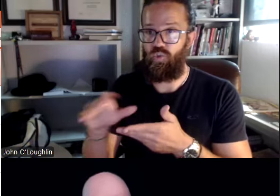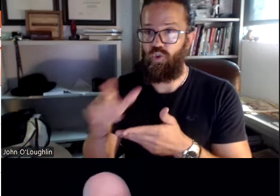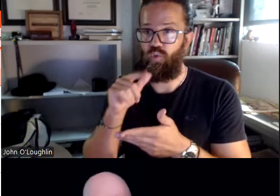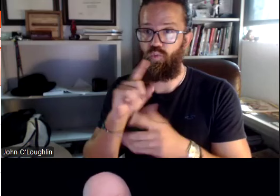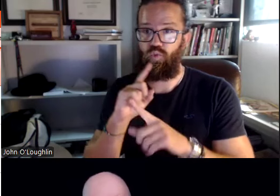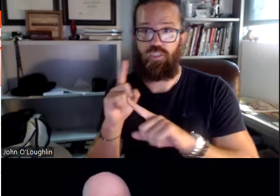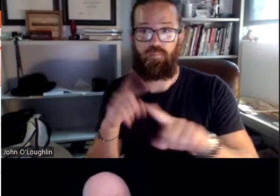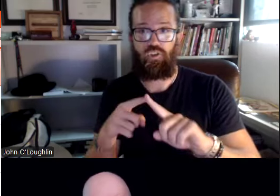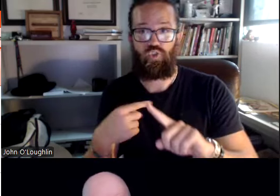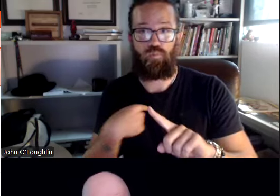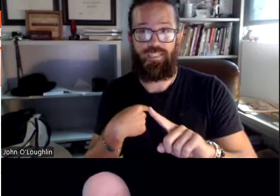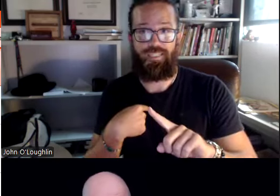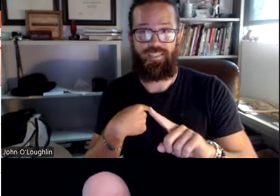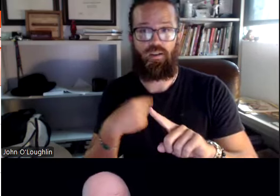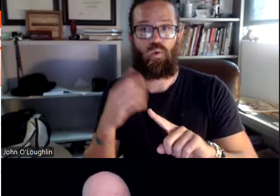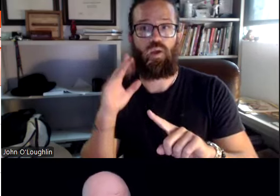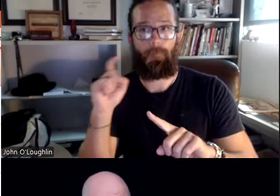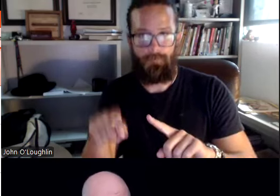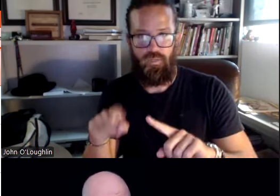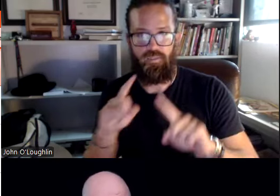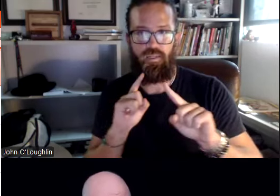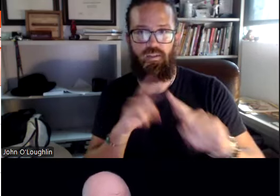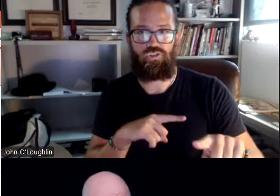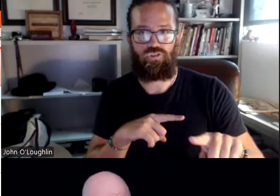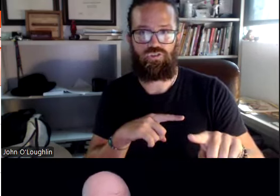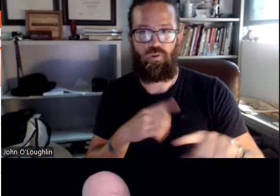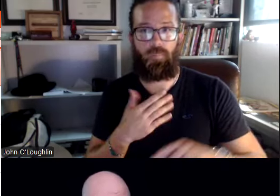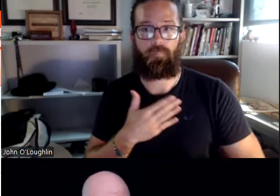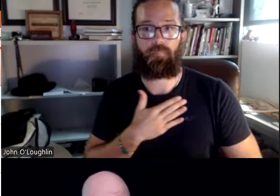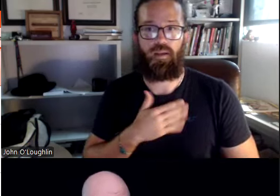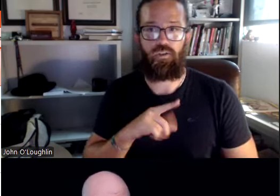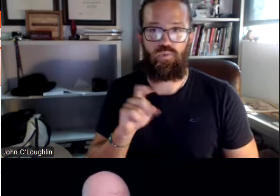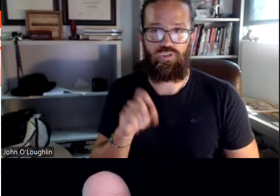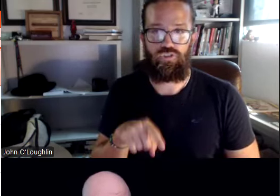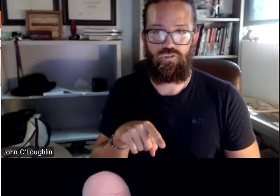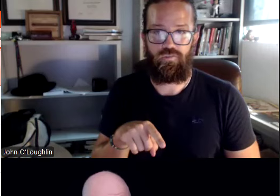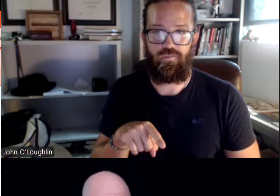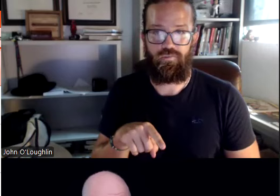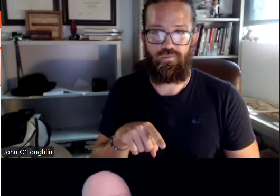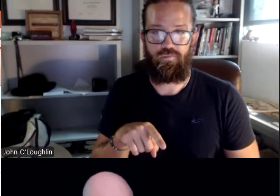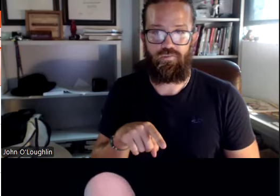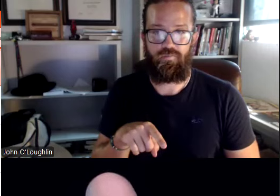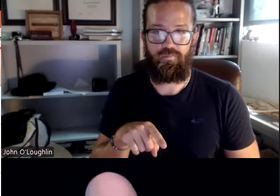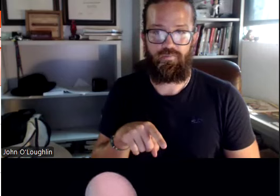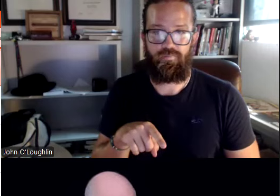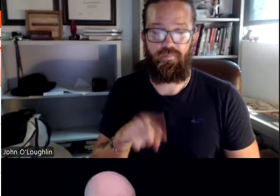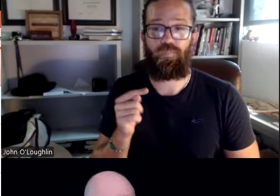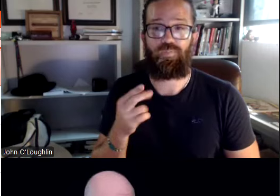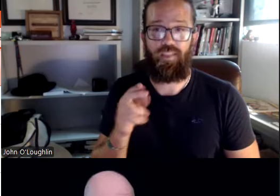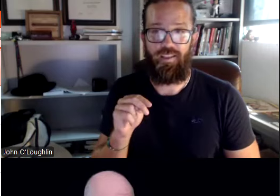And then the next student who responds to me must answer my questions.